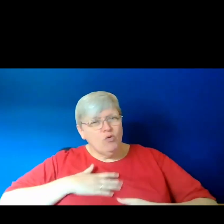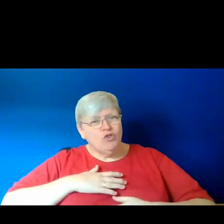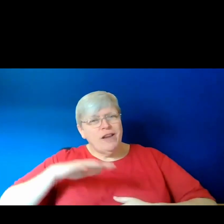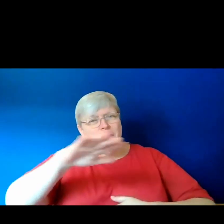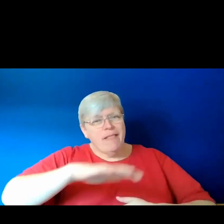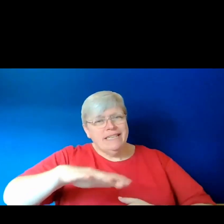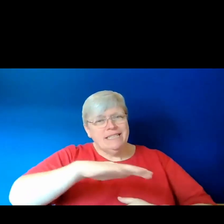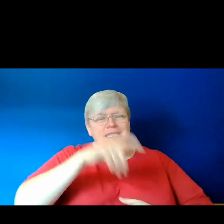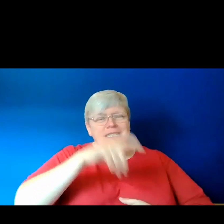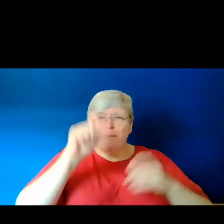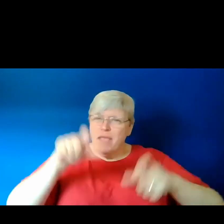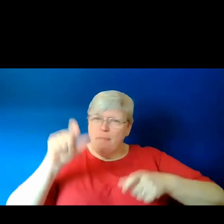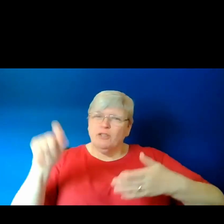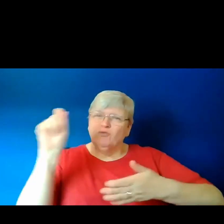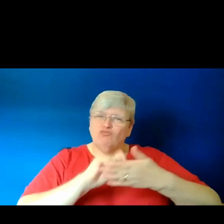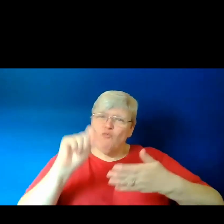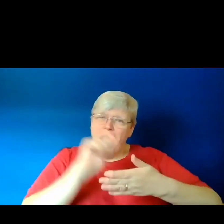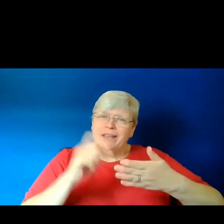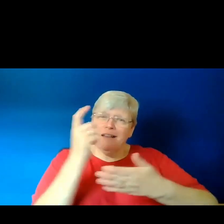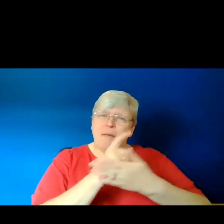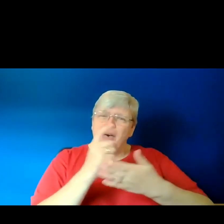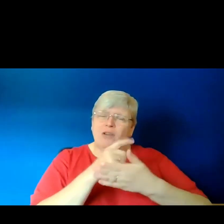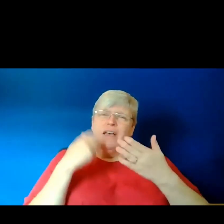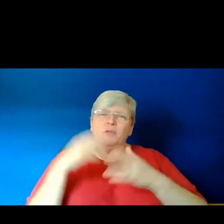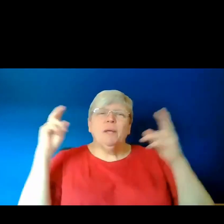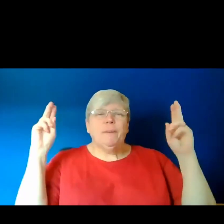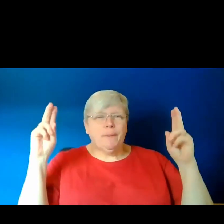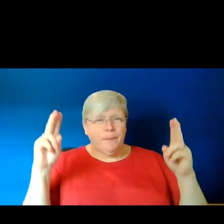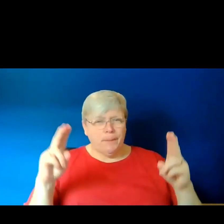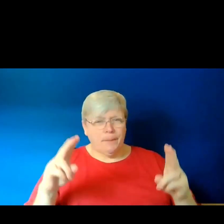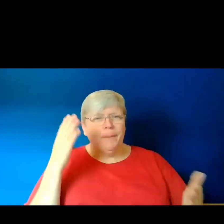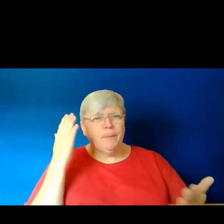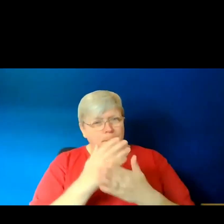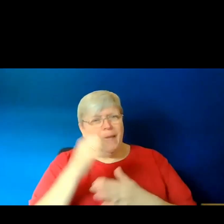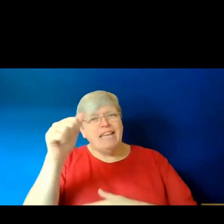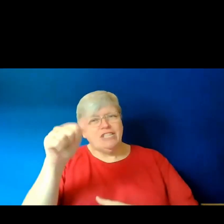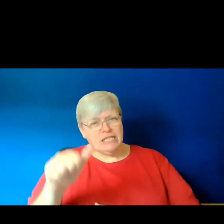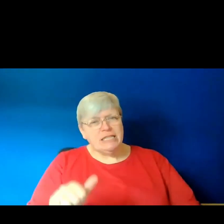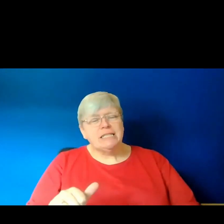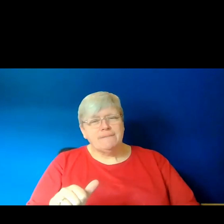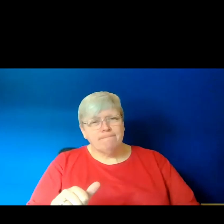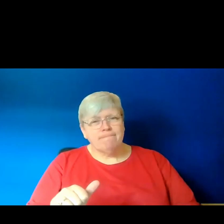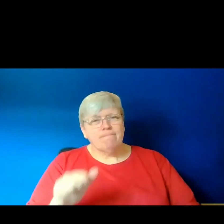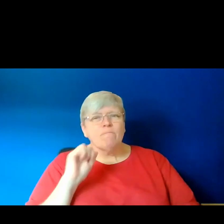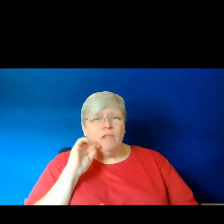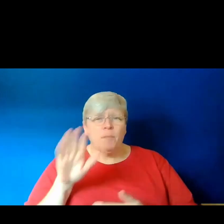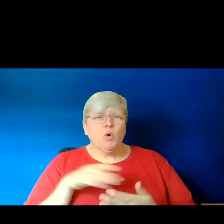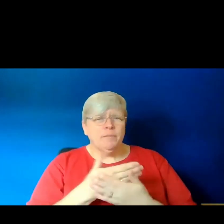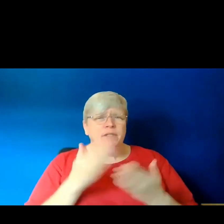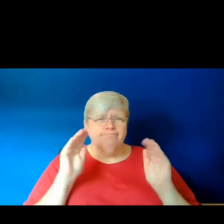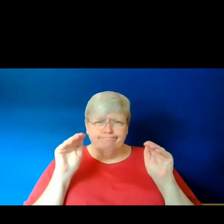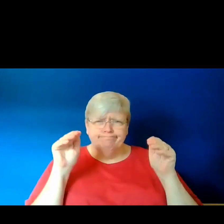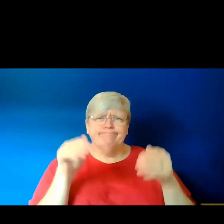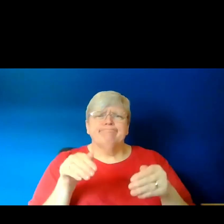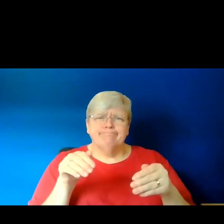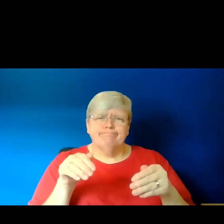write about have to be very distilled down to their essence. So I think that poems tend to be very concentrated and